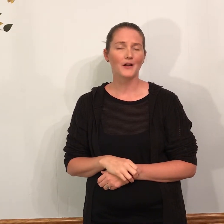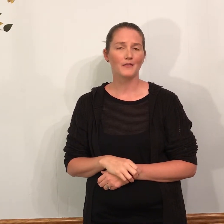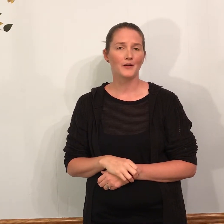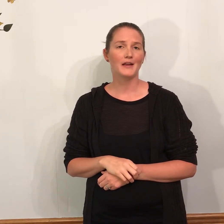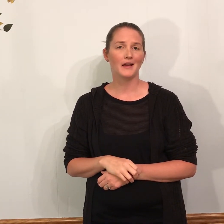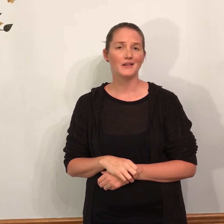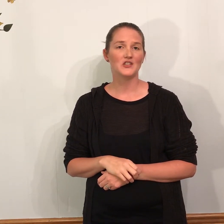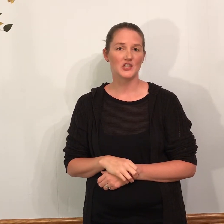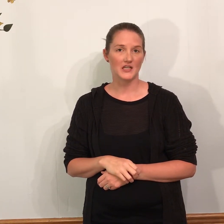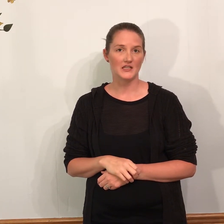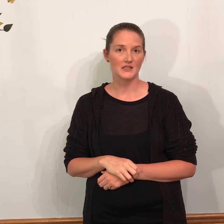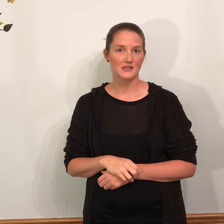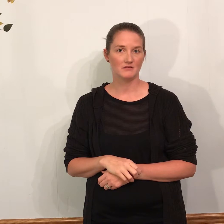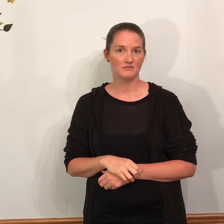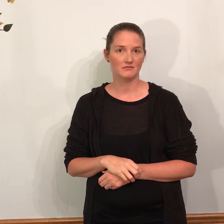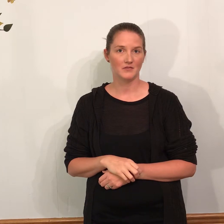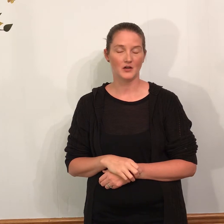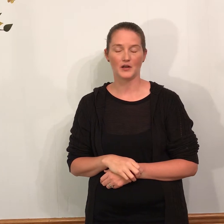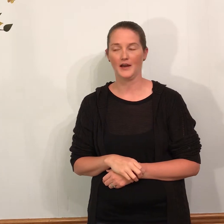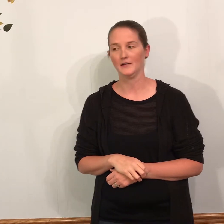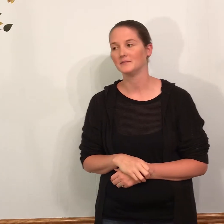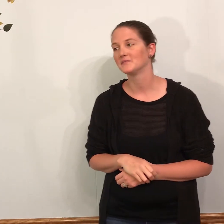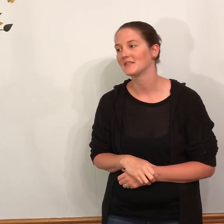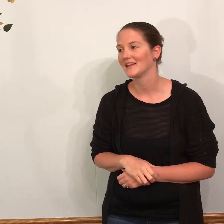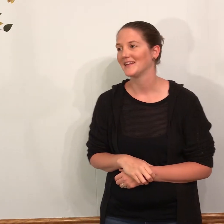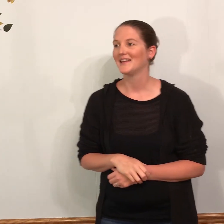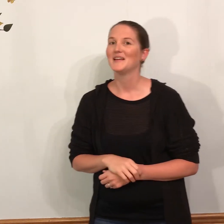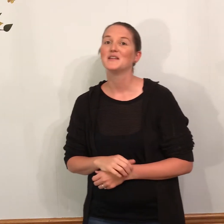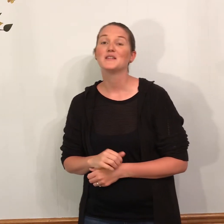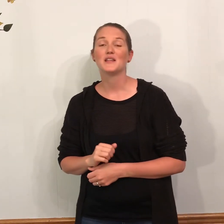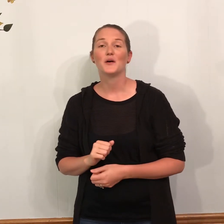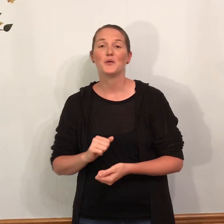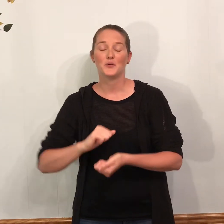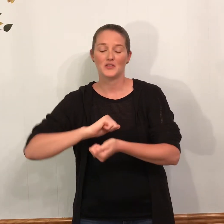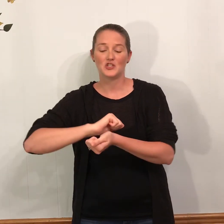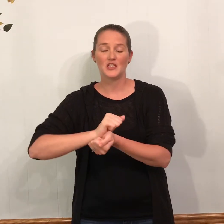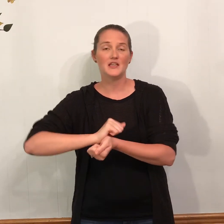Macaroni and cheese. Okay. So cheese.